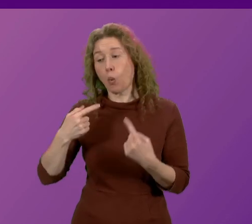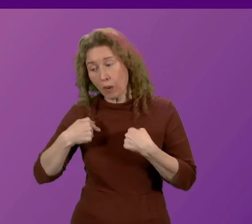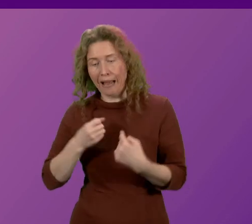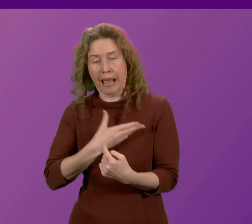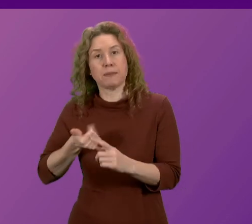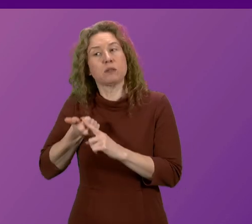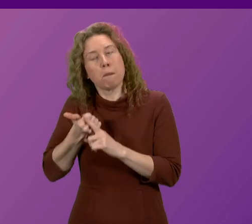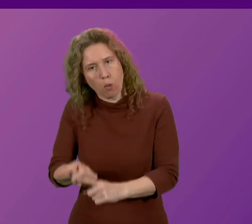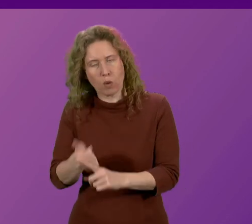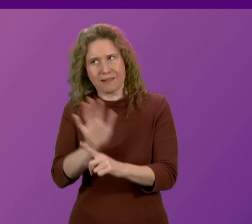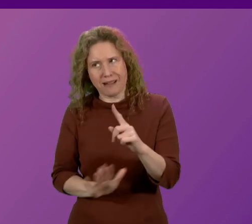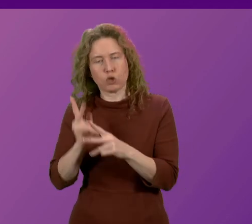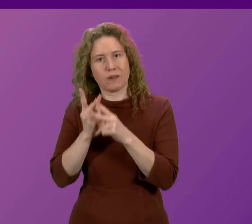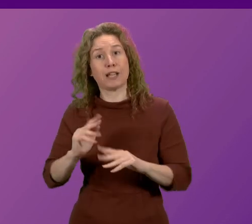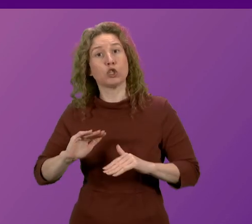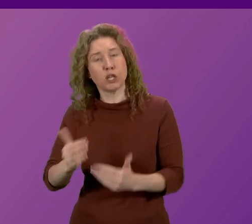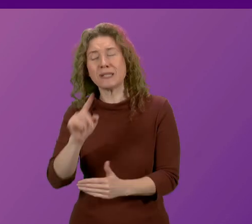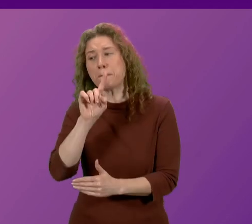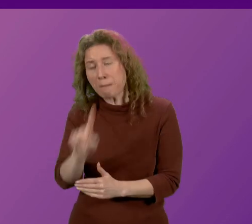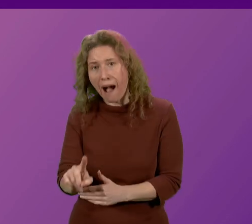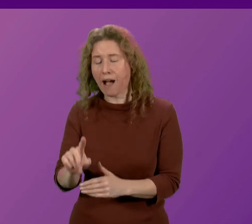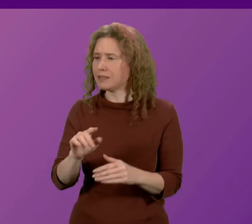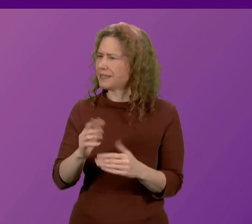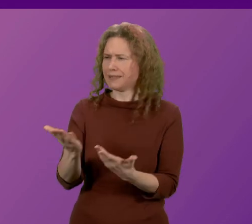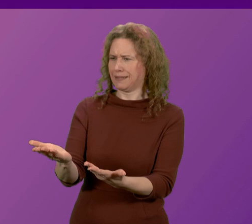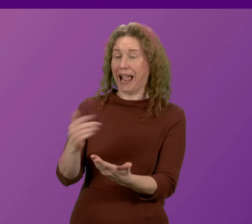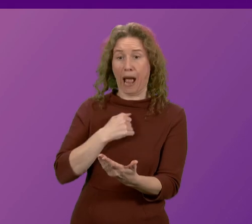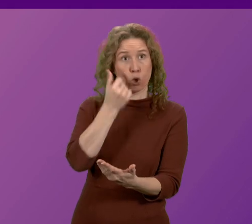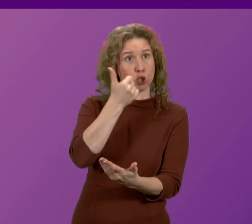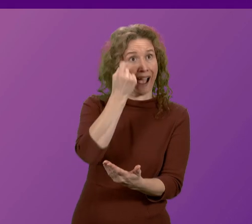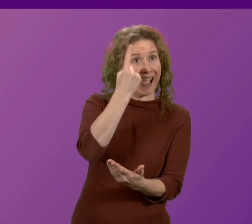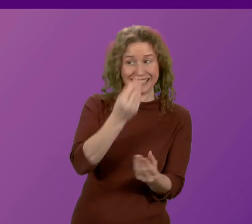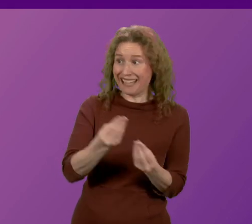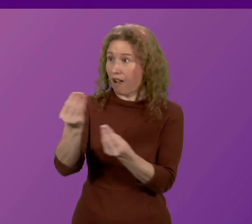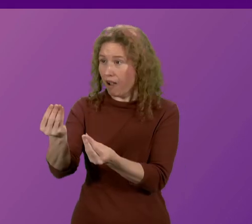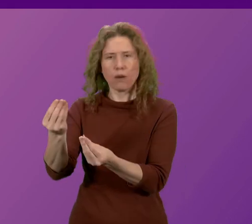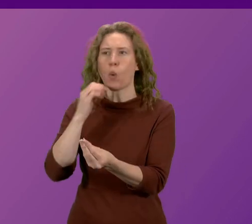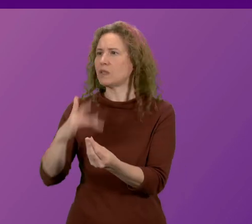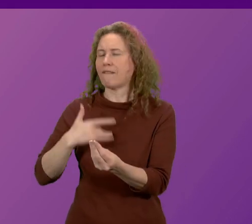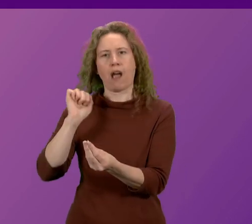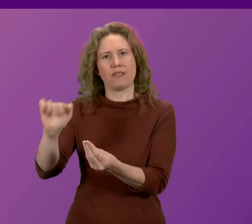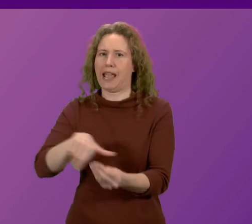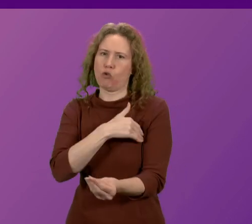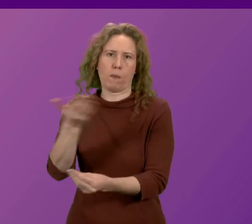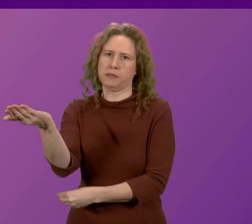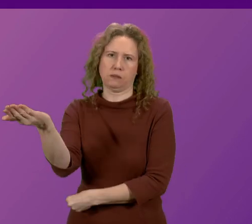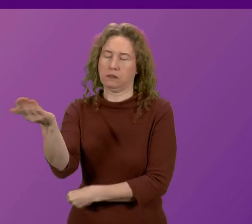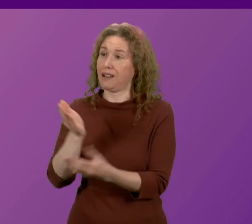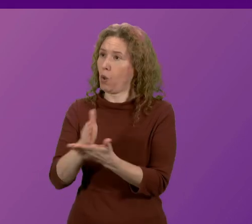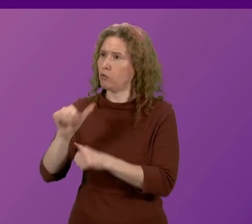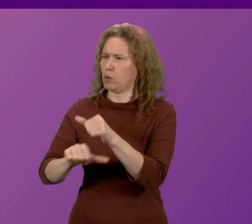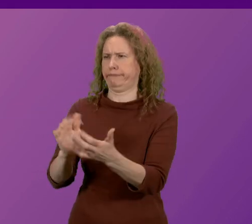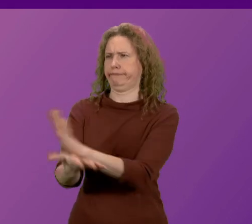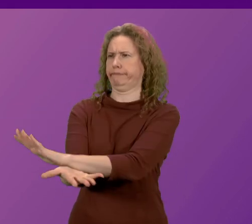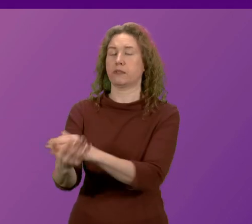service. But as always with this government, no good idea ever survives their incompetence. So will the first